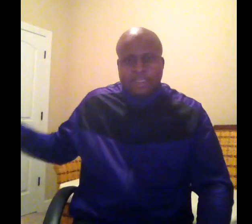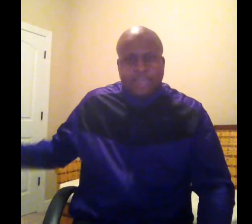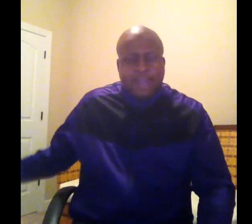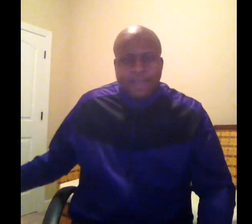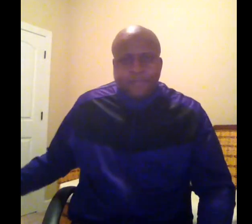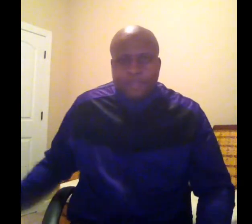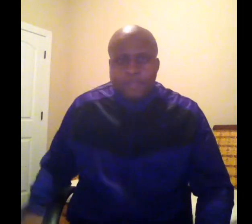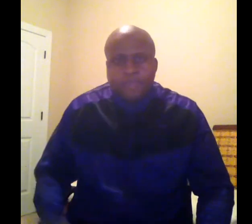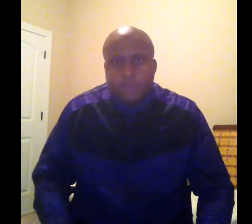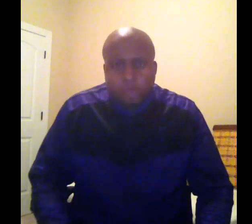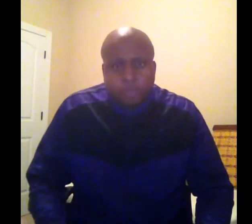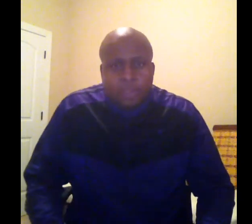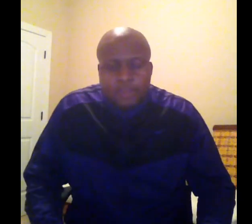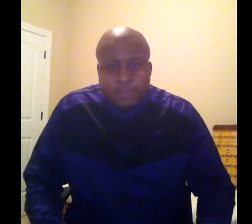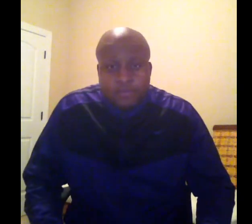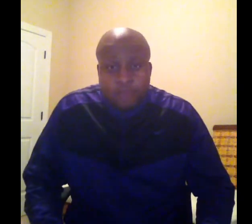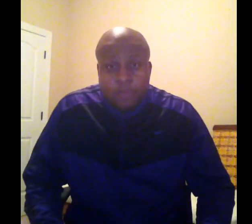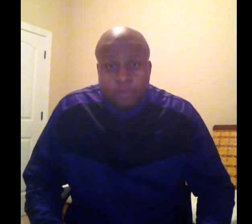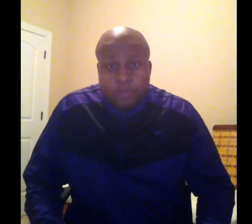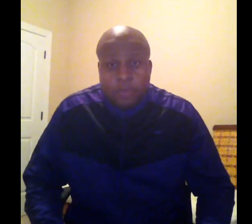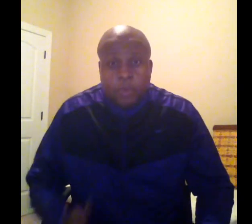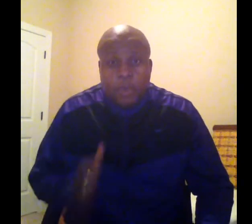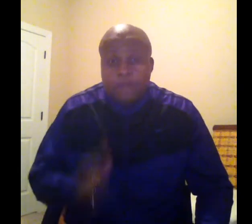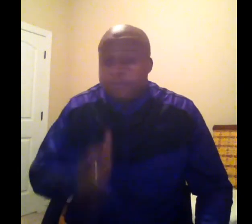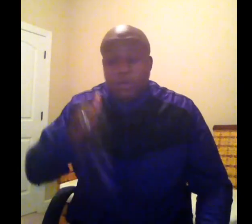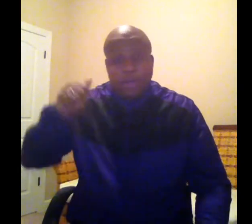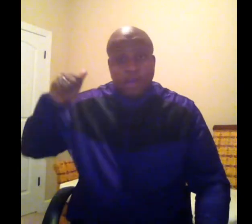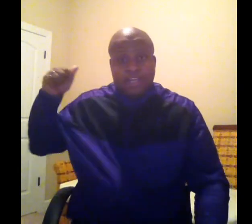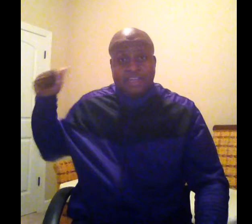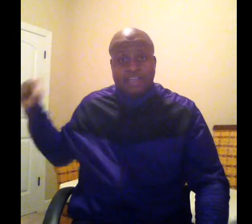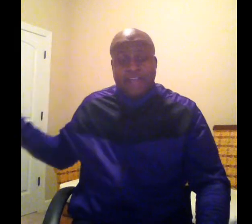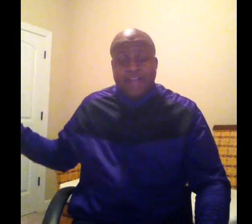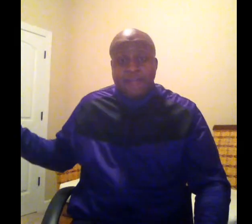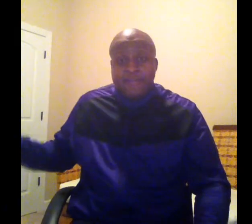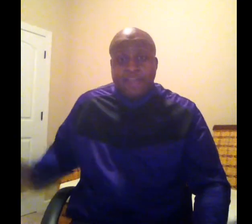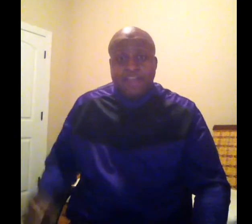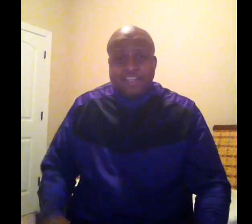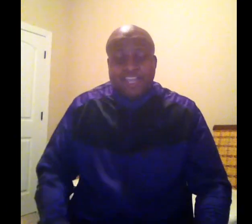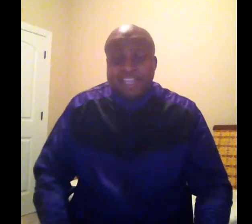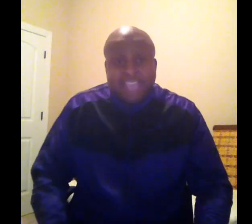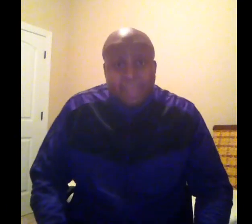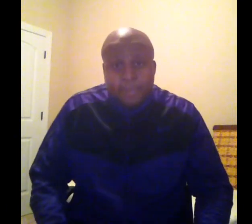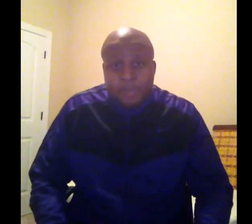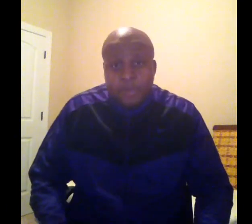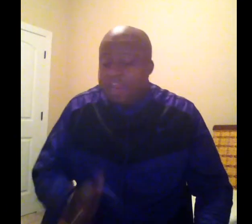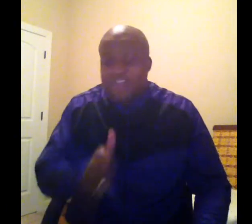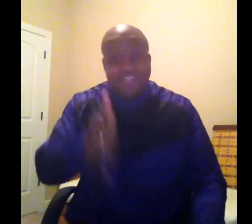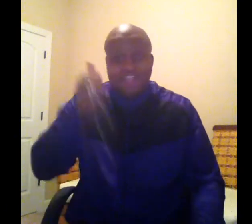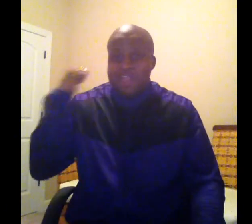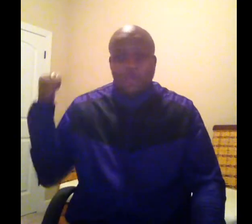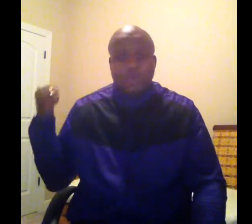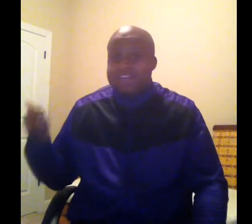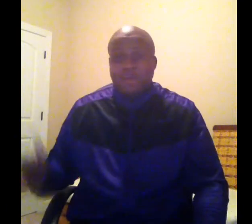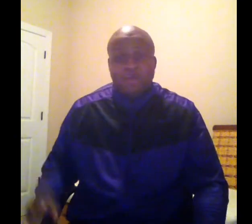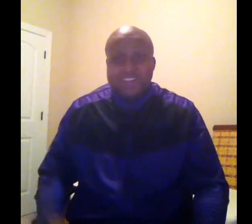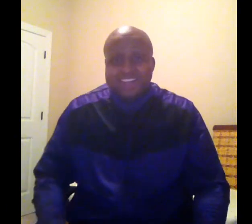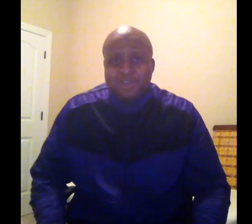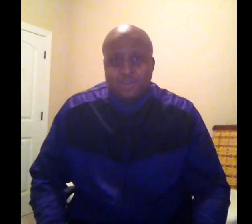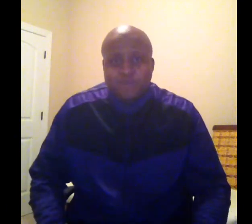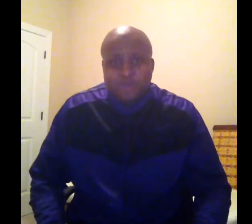God can be your bridge over troubled waters. You learned that God can keep you when no one else wants